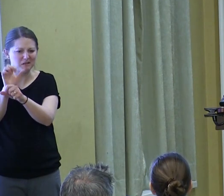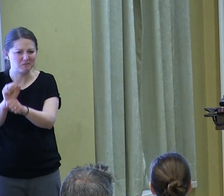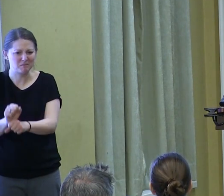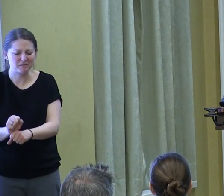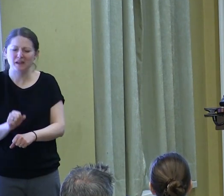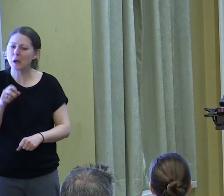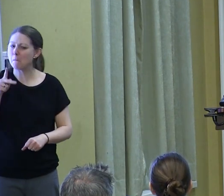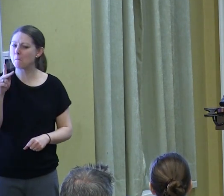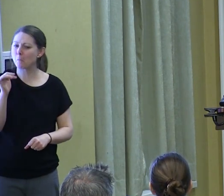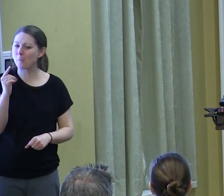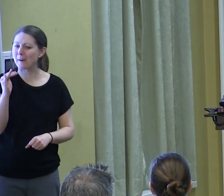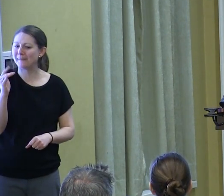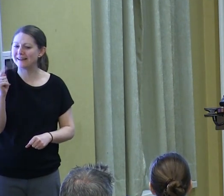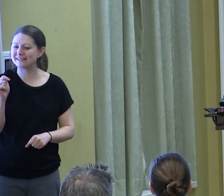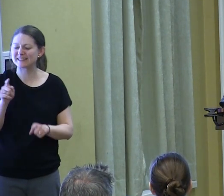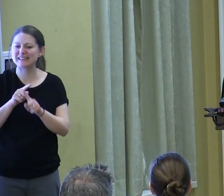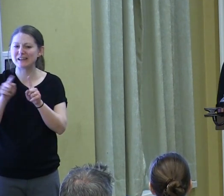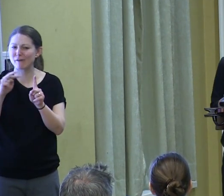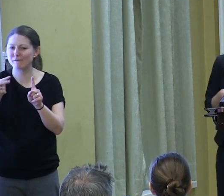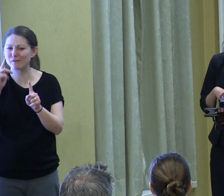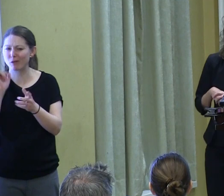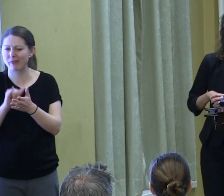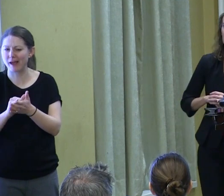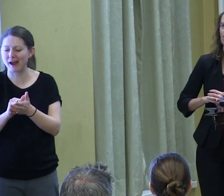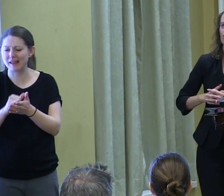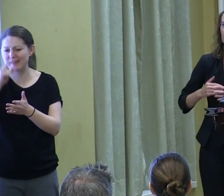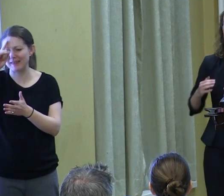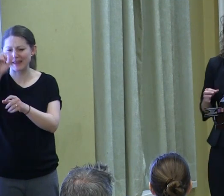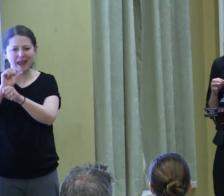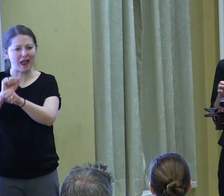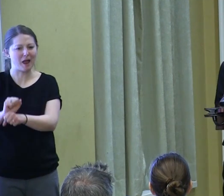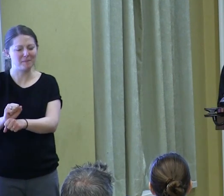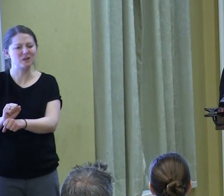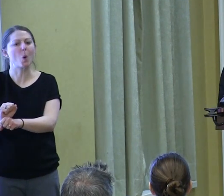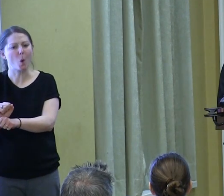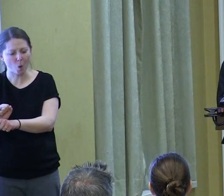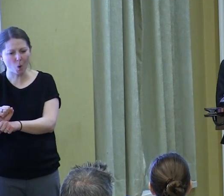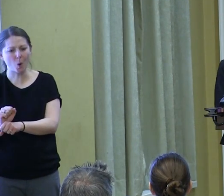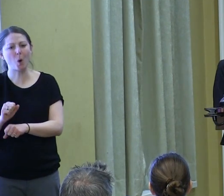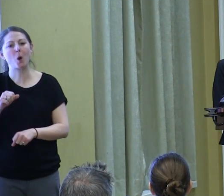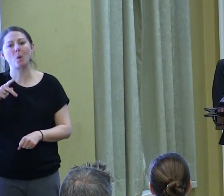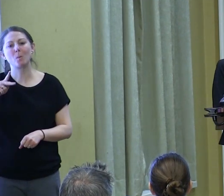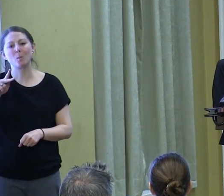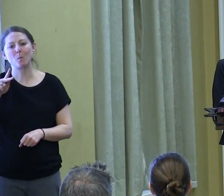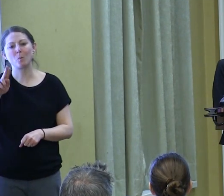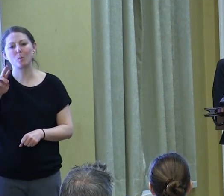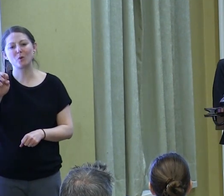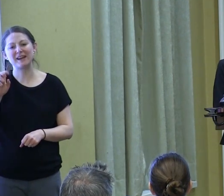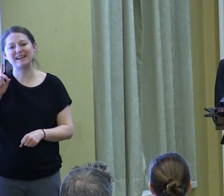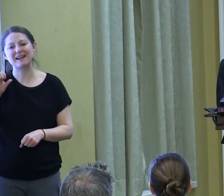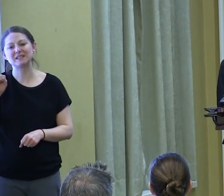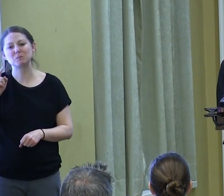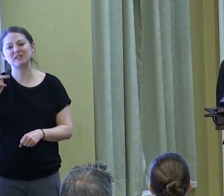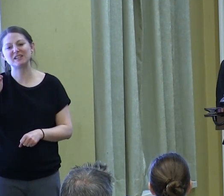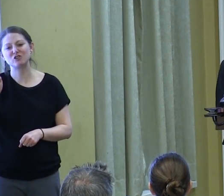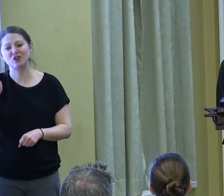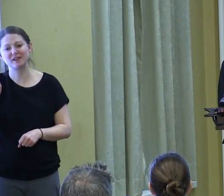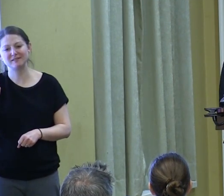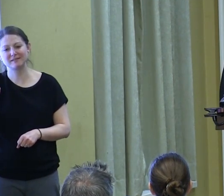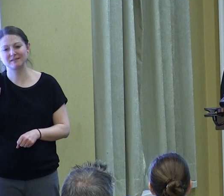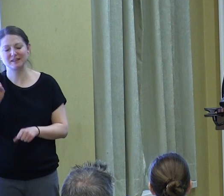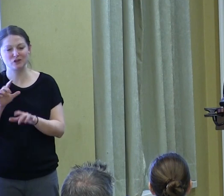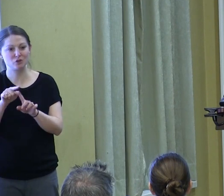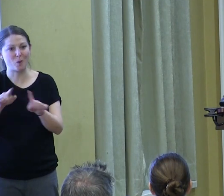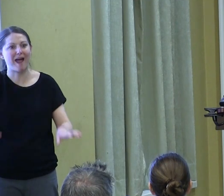Privatists kind of have a different understanding here. They view habits as predispositions to act. They're energetic.